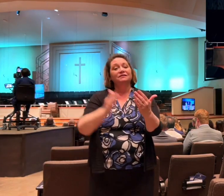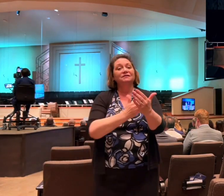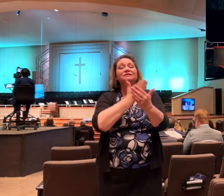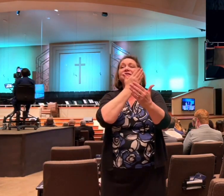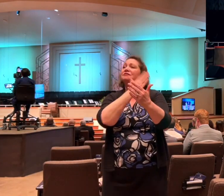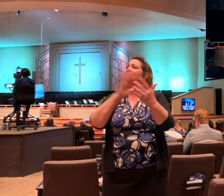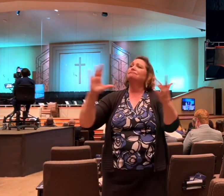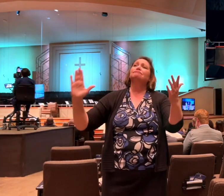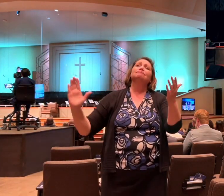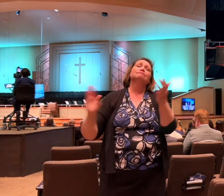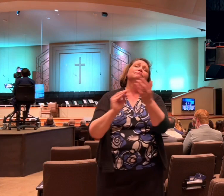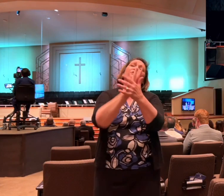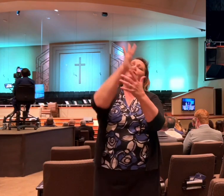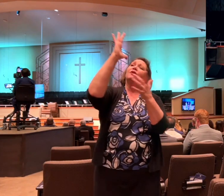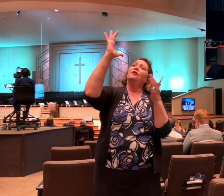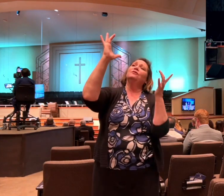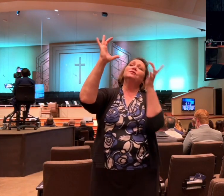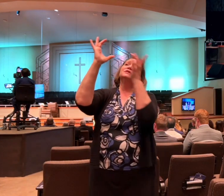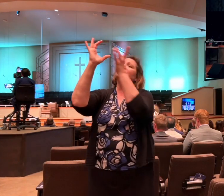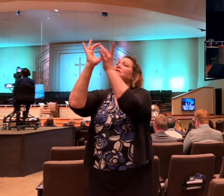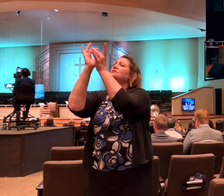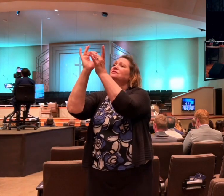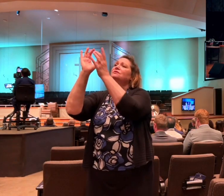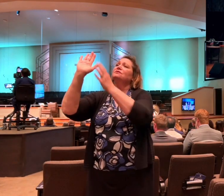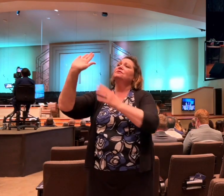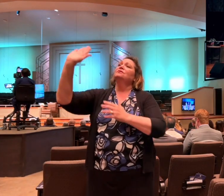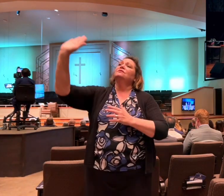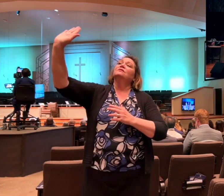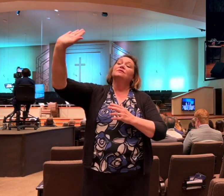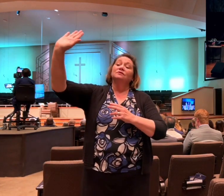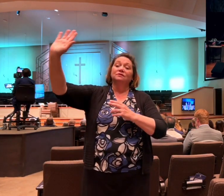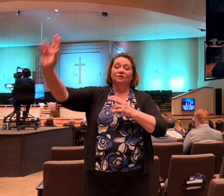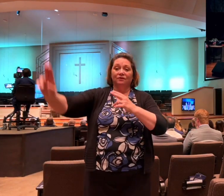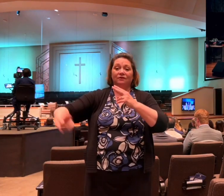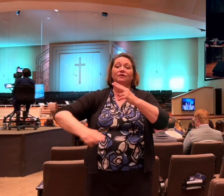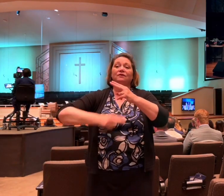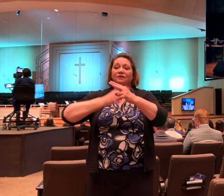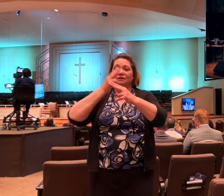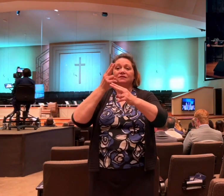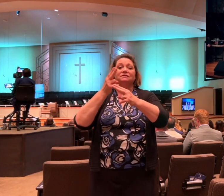Glory to your name